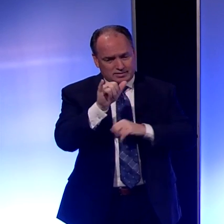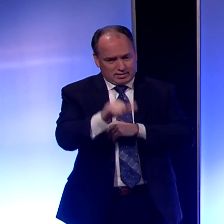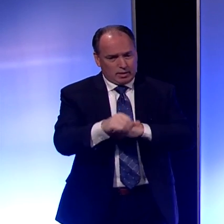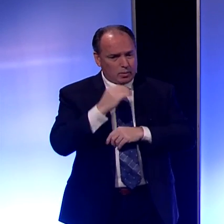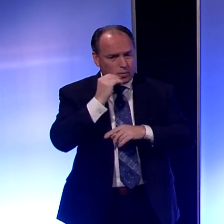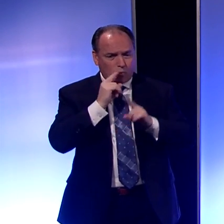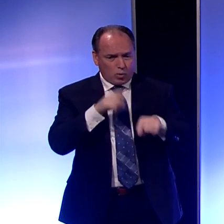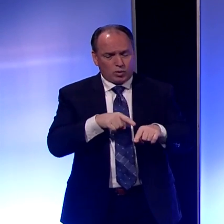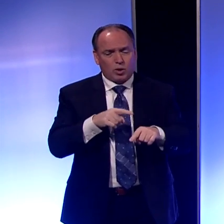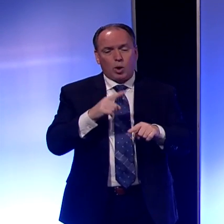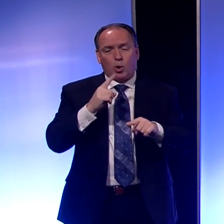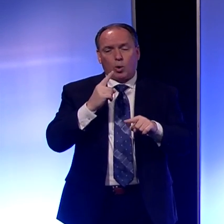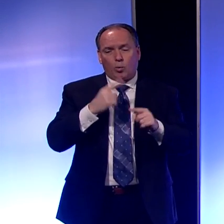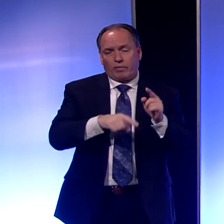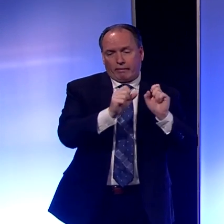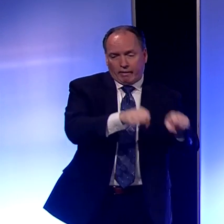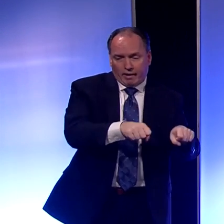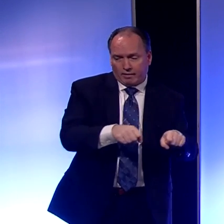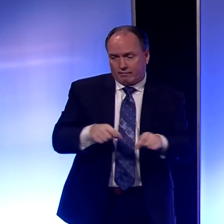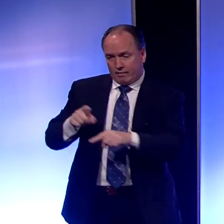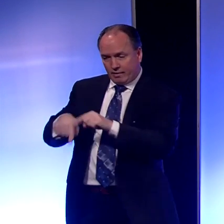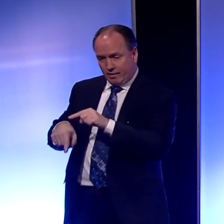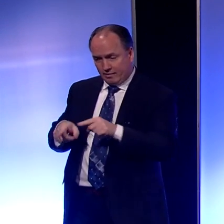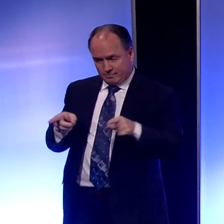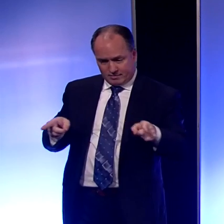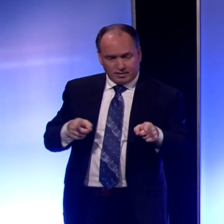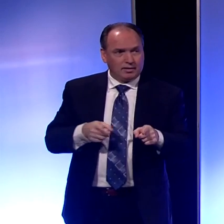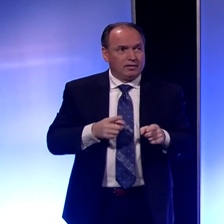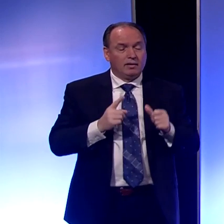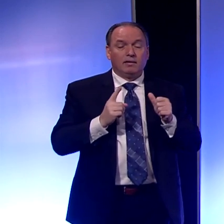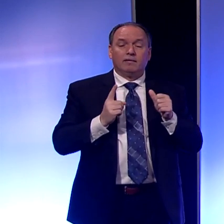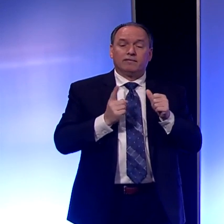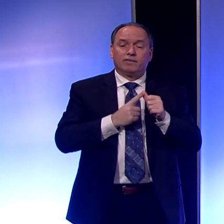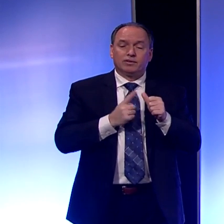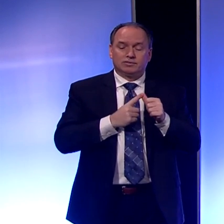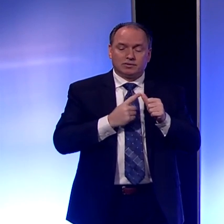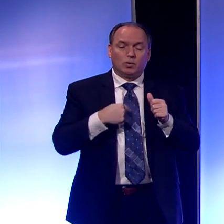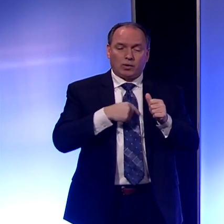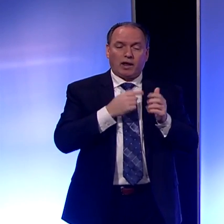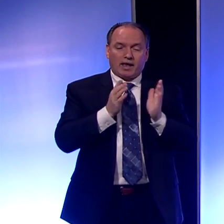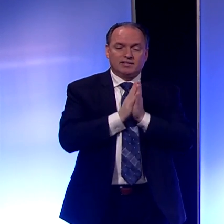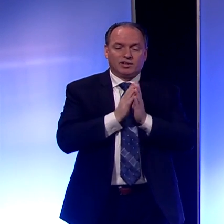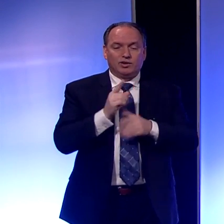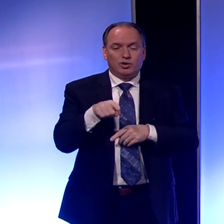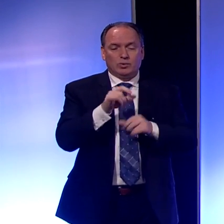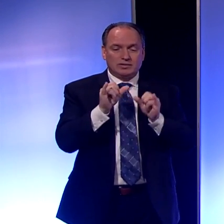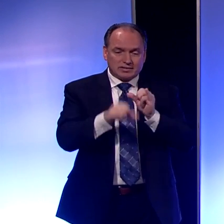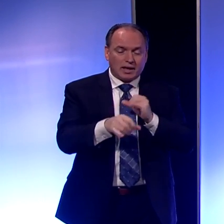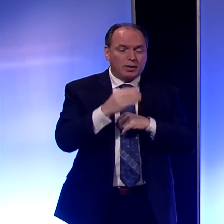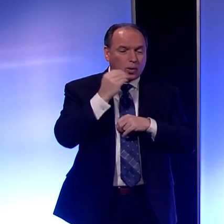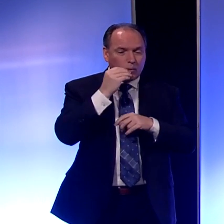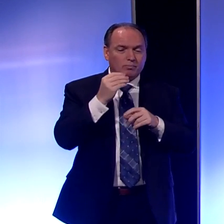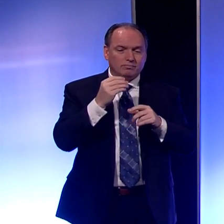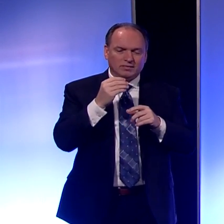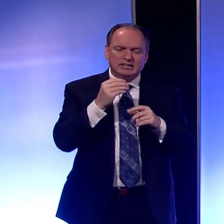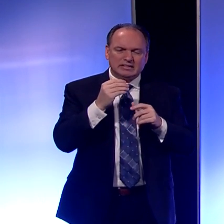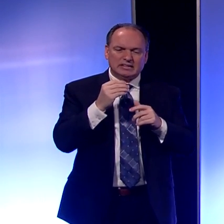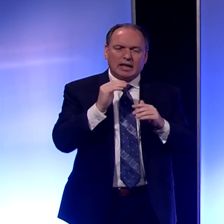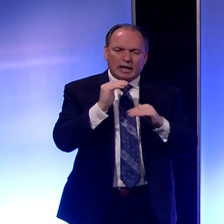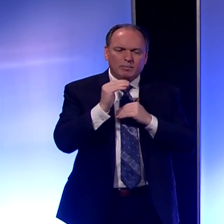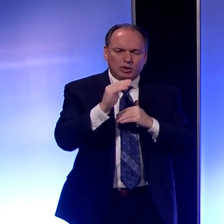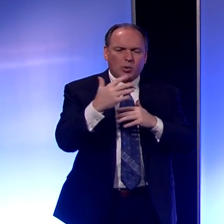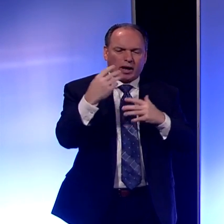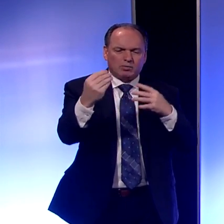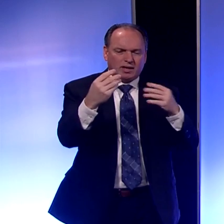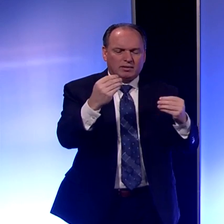that they can do and what they can't do. Okay, so first of all, we're asking you to stay at home as much as you can. Doesn't mean you can't go out in your yard.